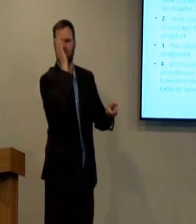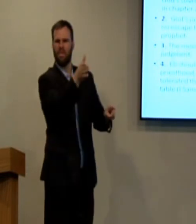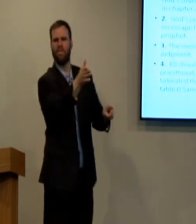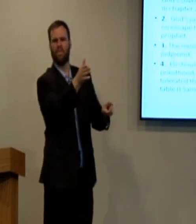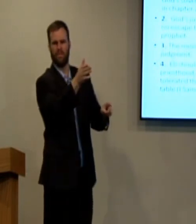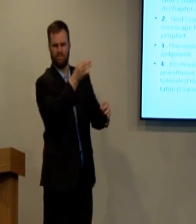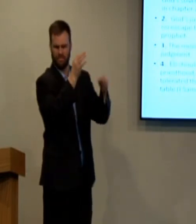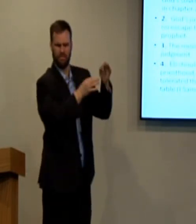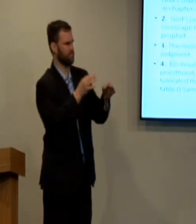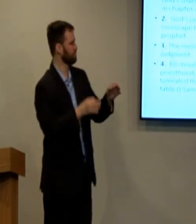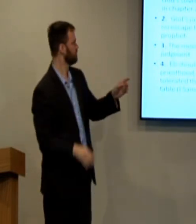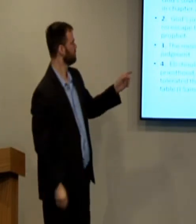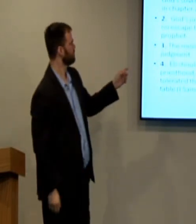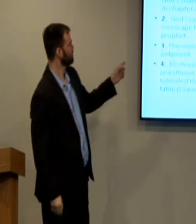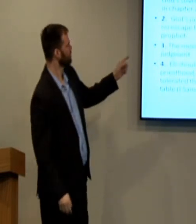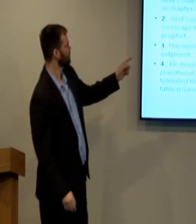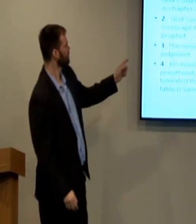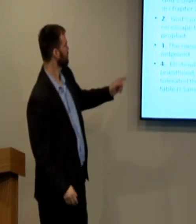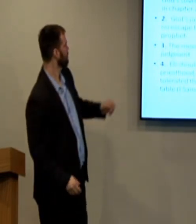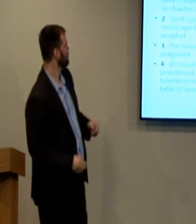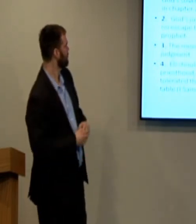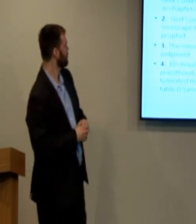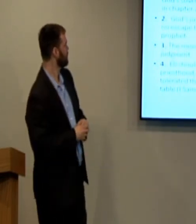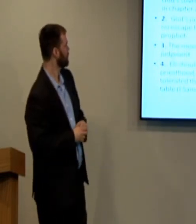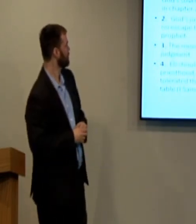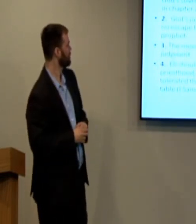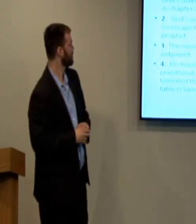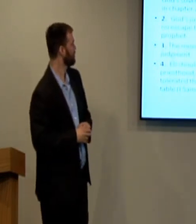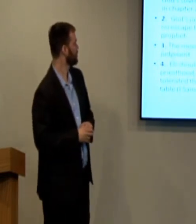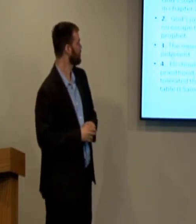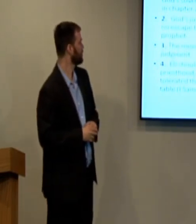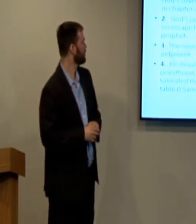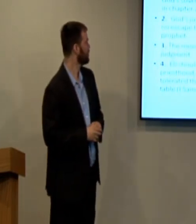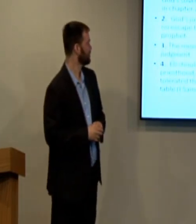but God was committed to carrying out this judgment. would happen.